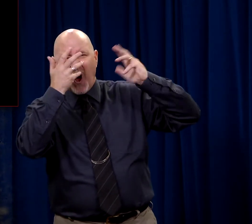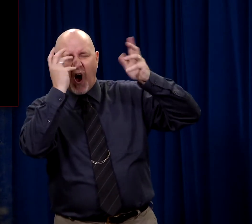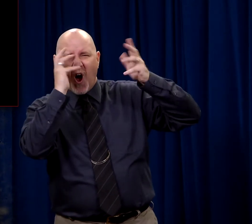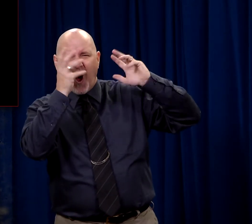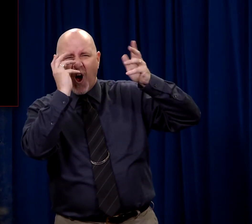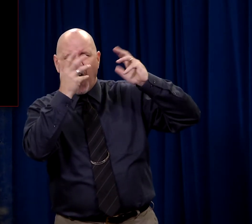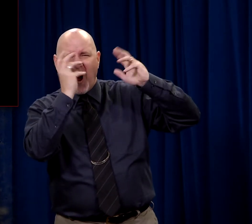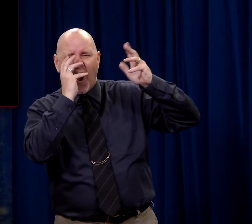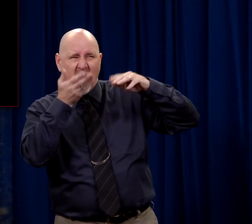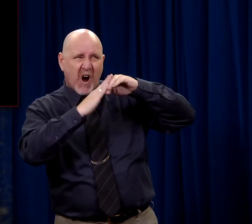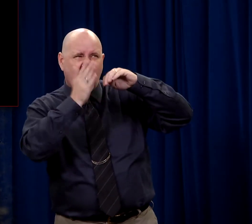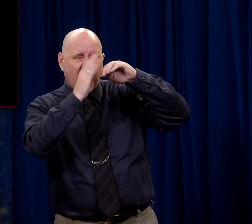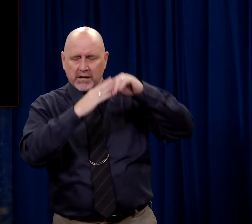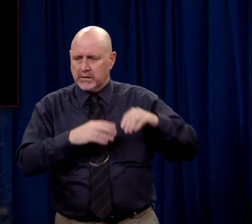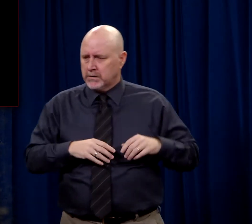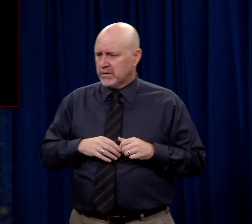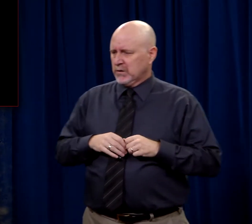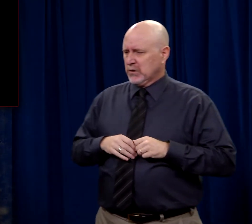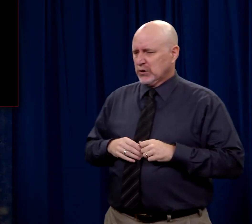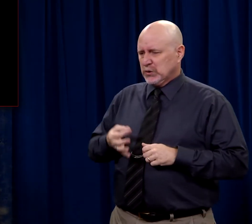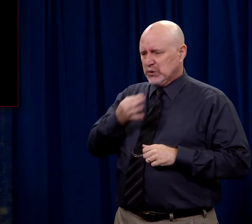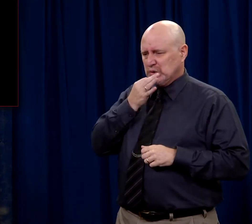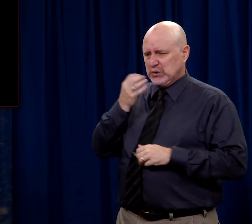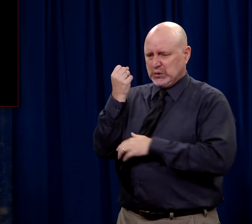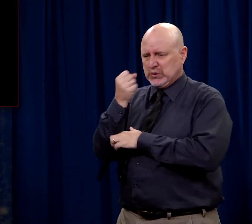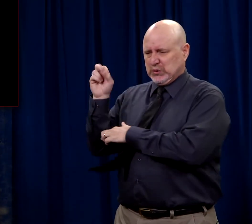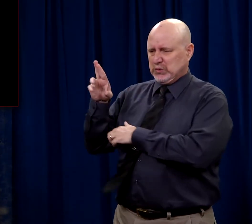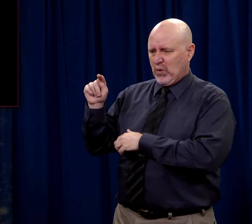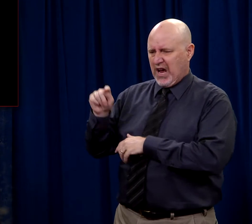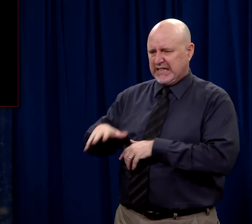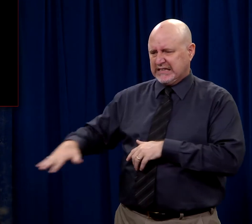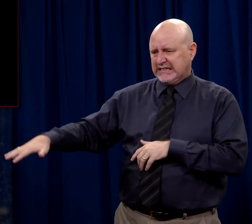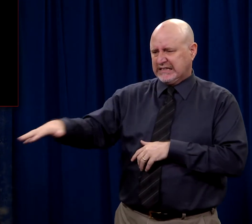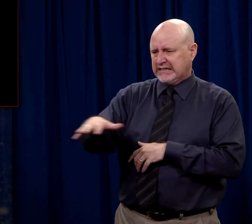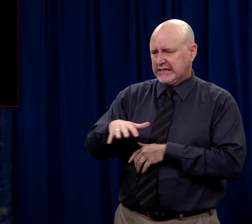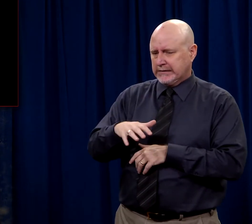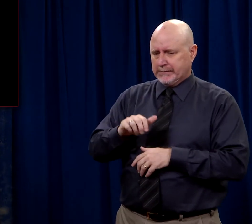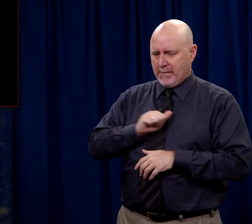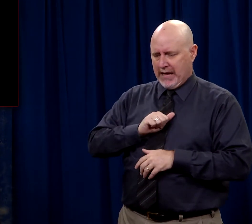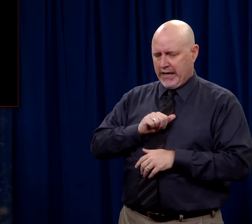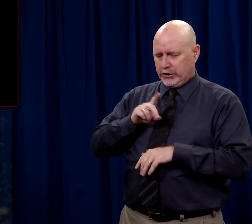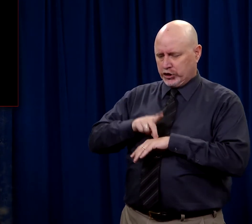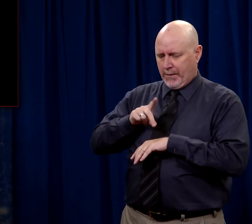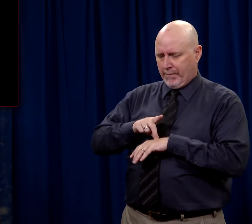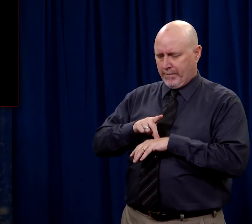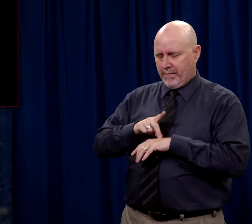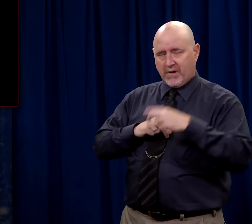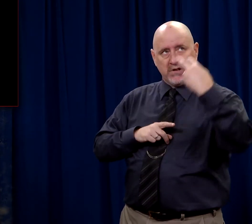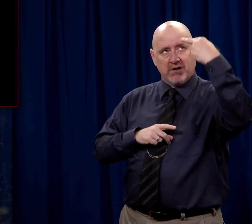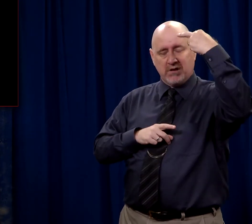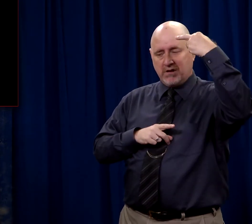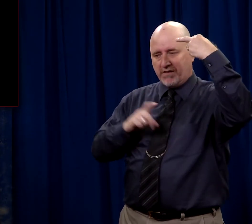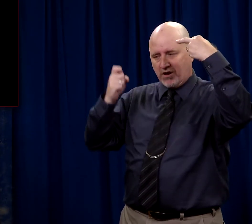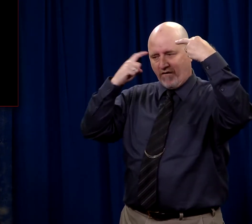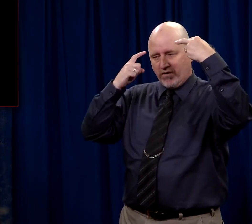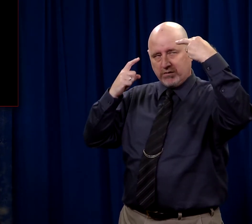screams, the shouts are louder. And He knows that a riot is about to occur. And His position will be in jeopardy if that happens.